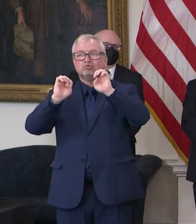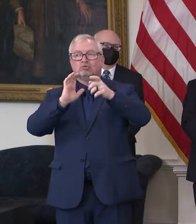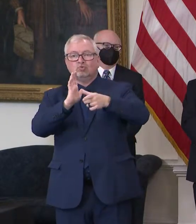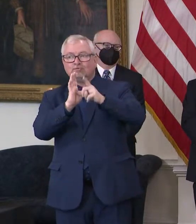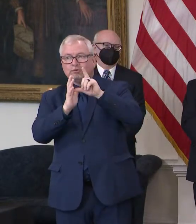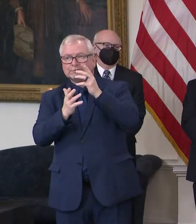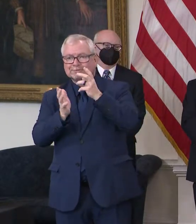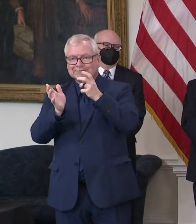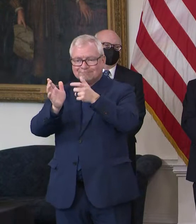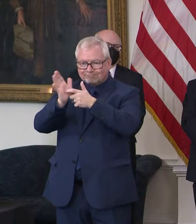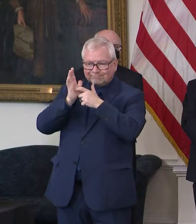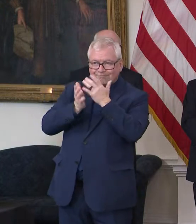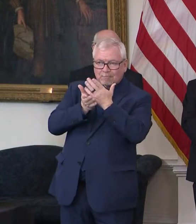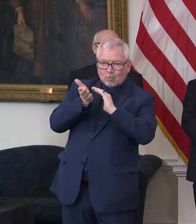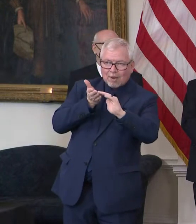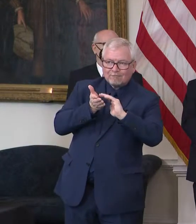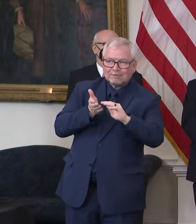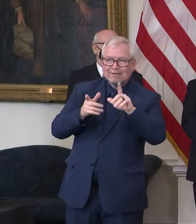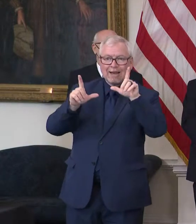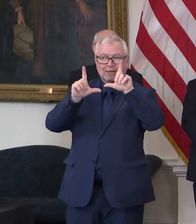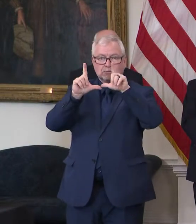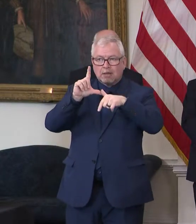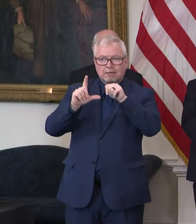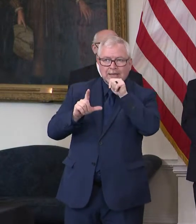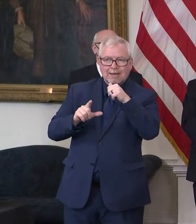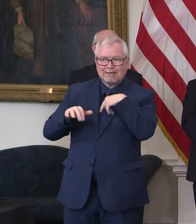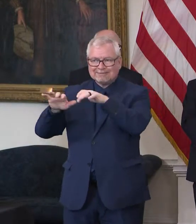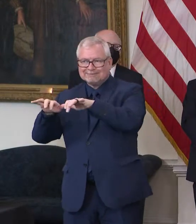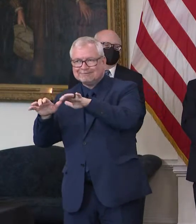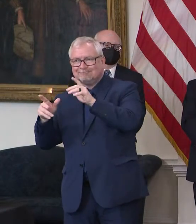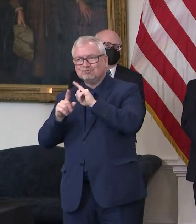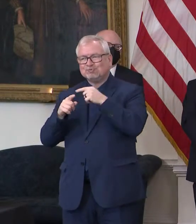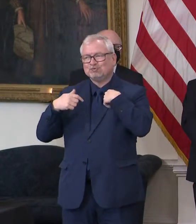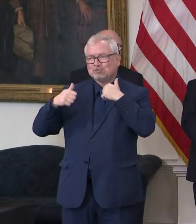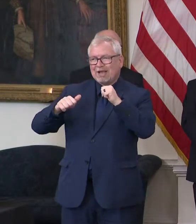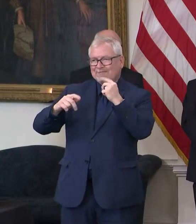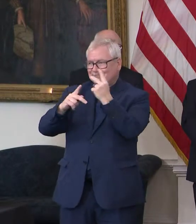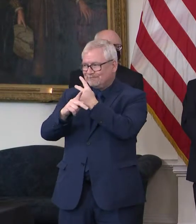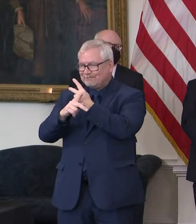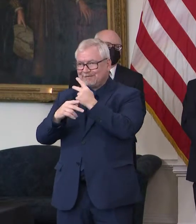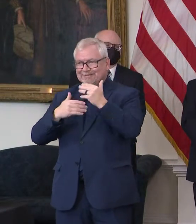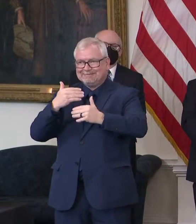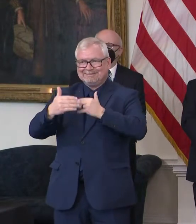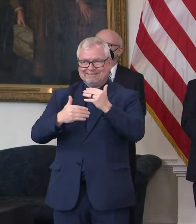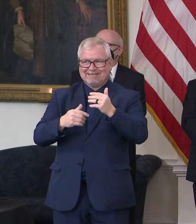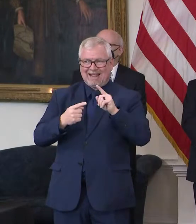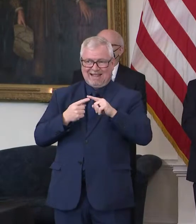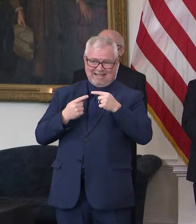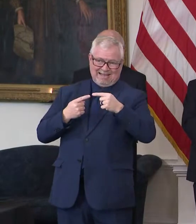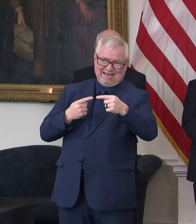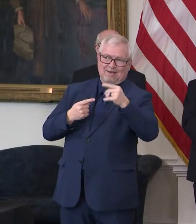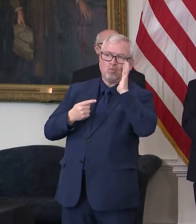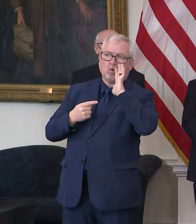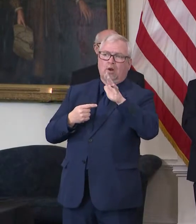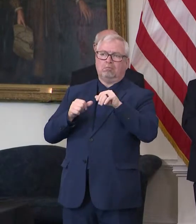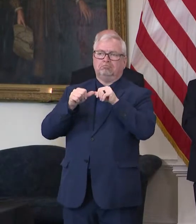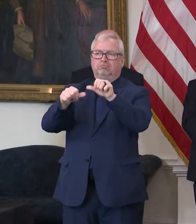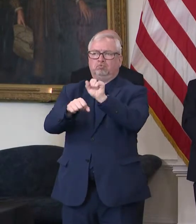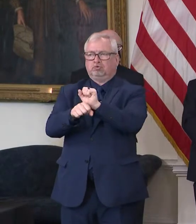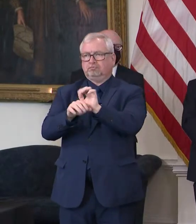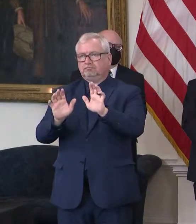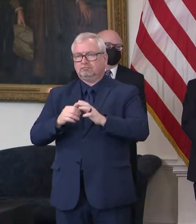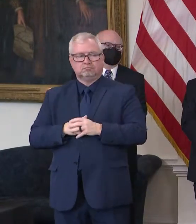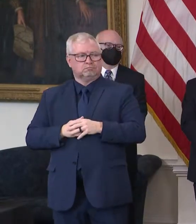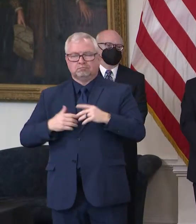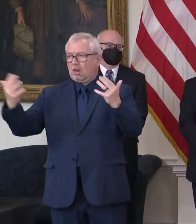that doesn't really impact anybody yet, but they're, they're trying to get them, you know, to finalize. In the meantime, they can continue to work, uh, numbers